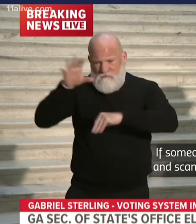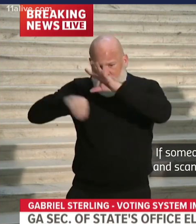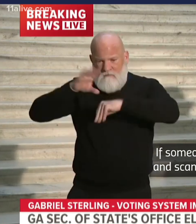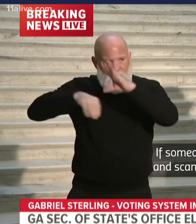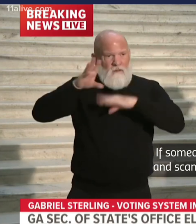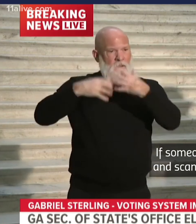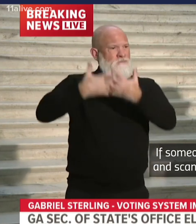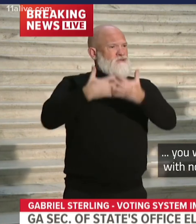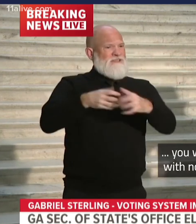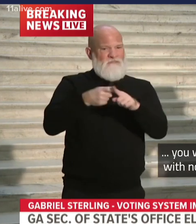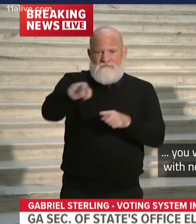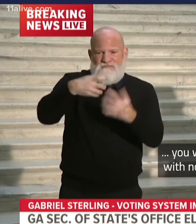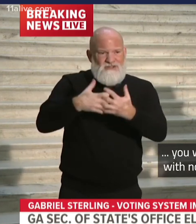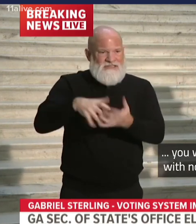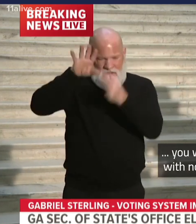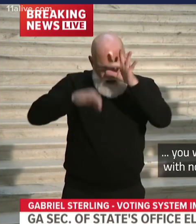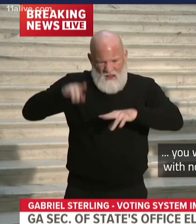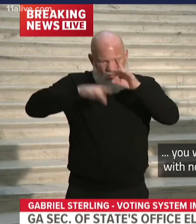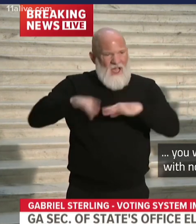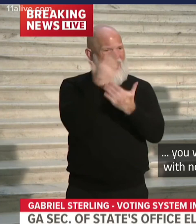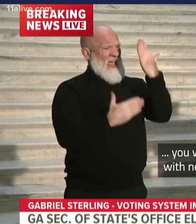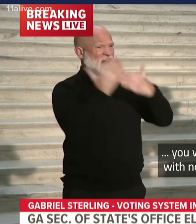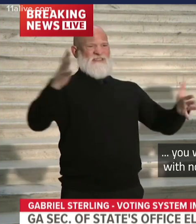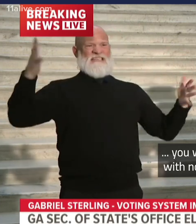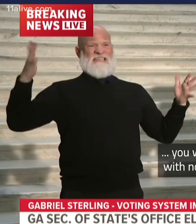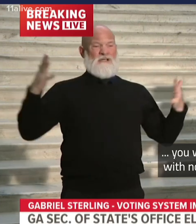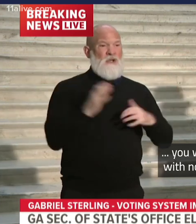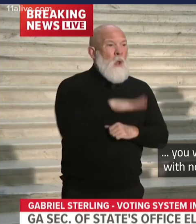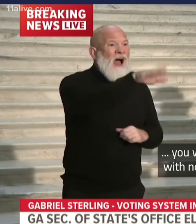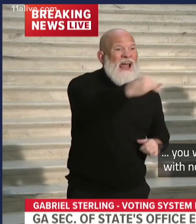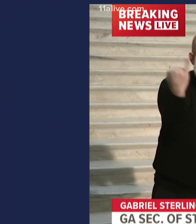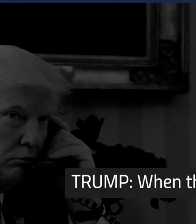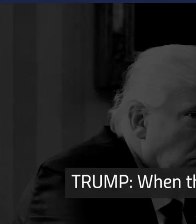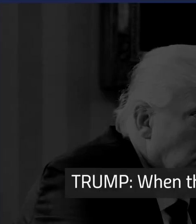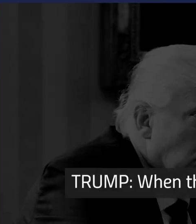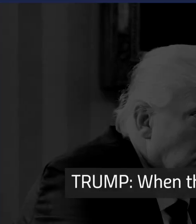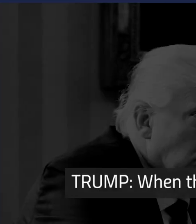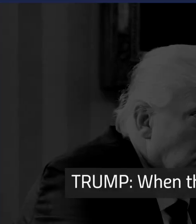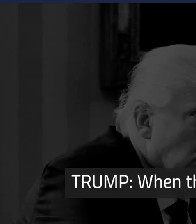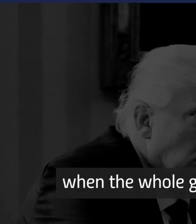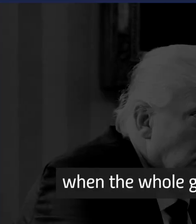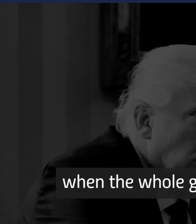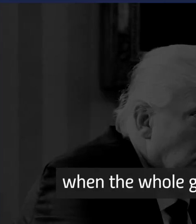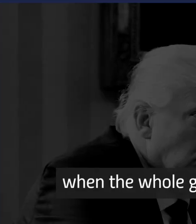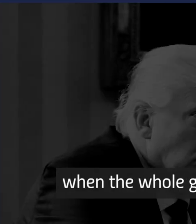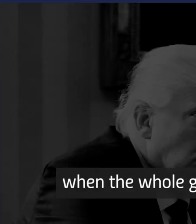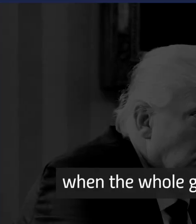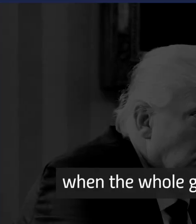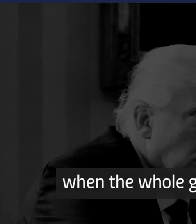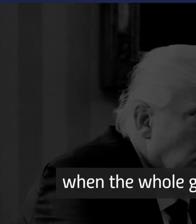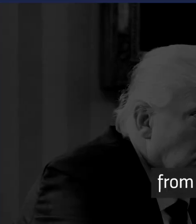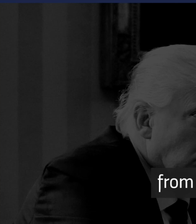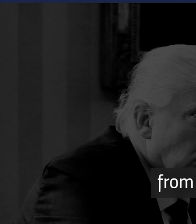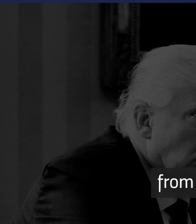multiple times, you would have a lot of votes with no corresponding ballots. When the woman took their, you know, when the whole gang took